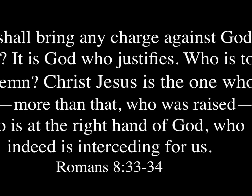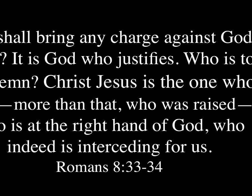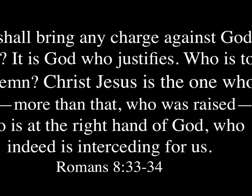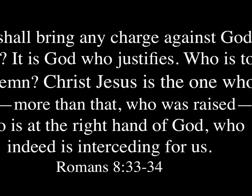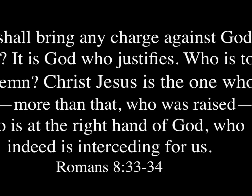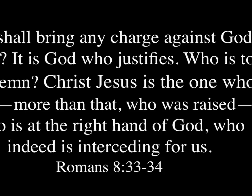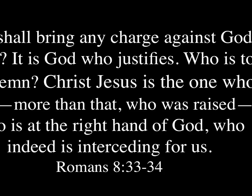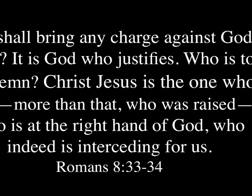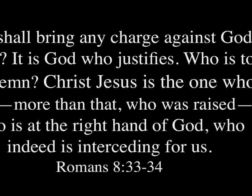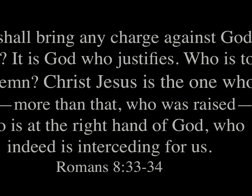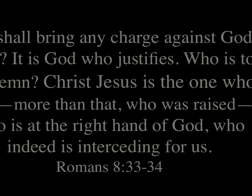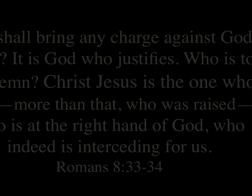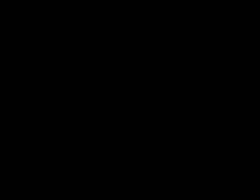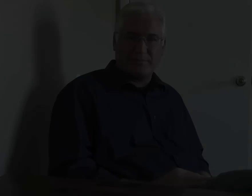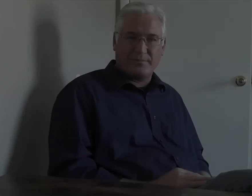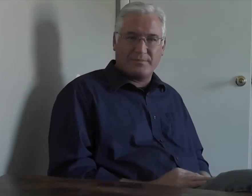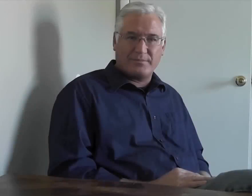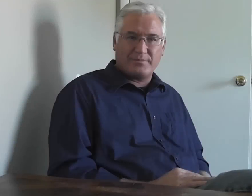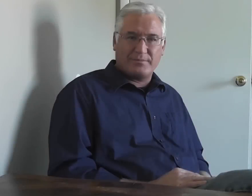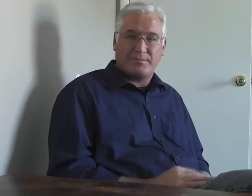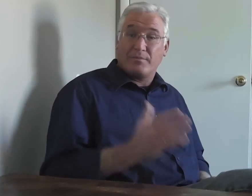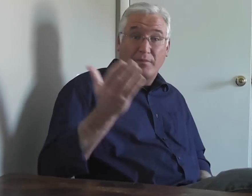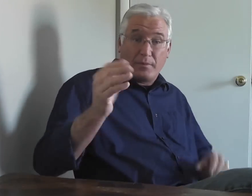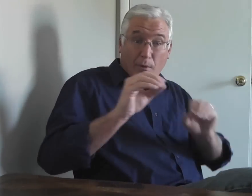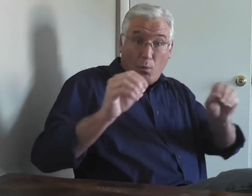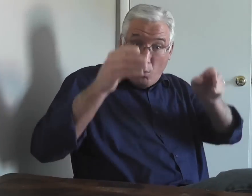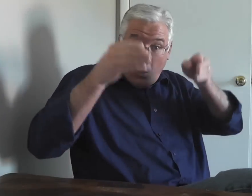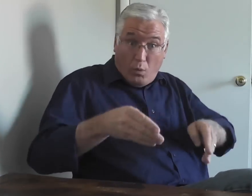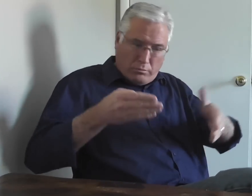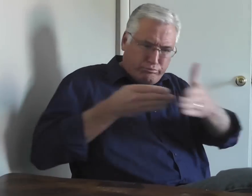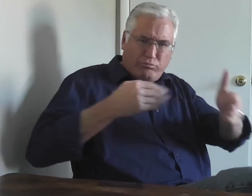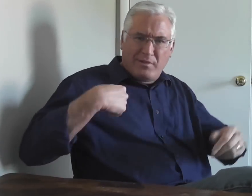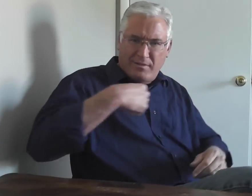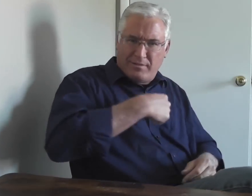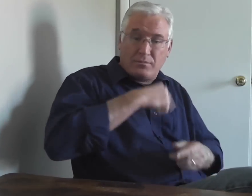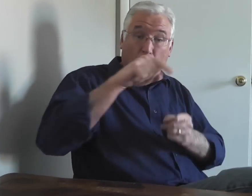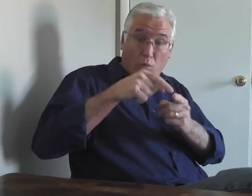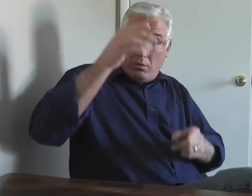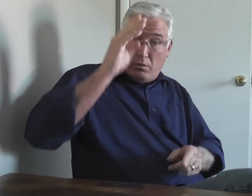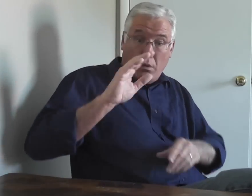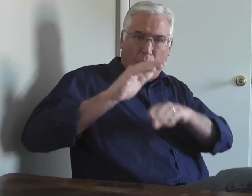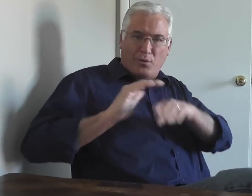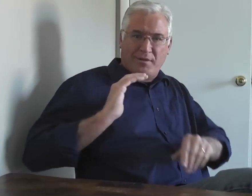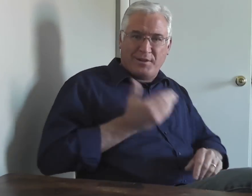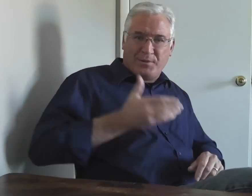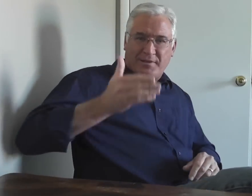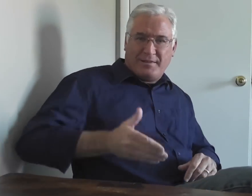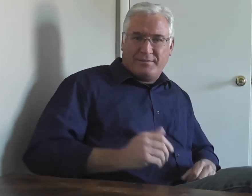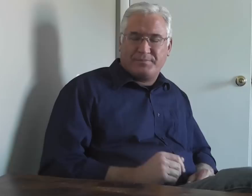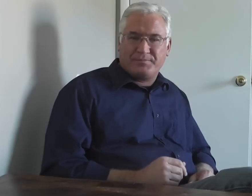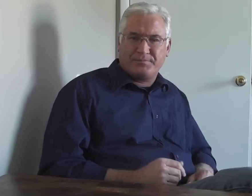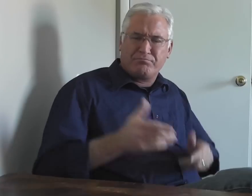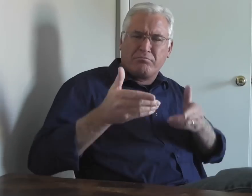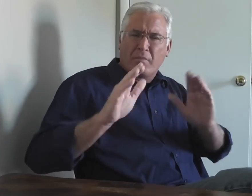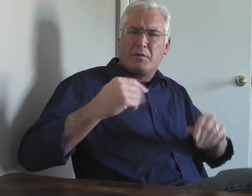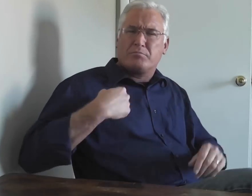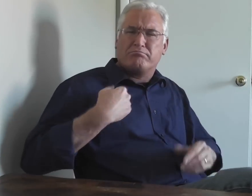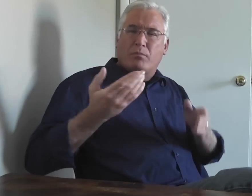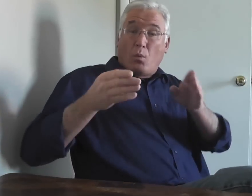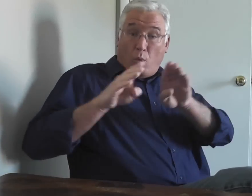God. Who indeed is interceding for us. No one can be against us when God is on our side. Let